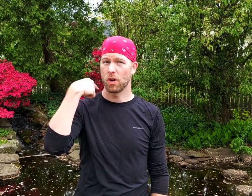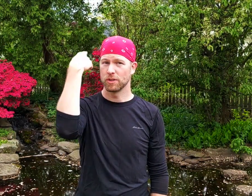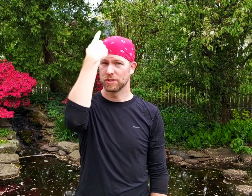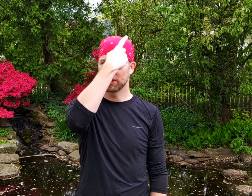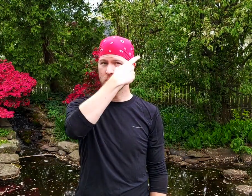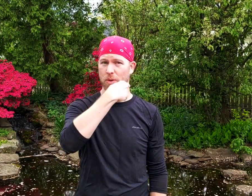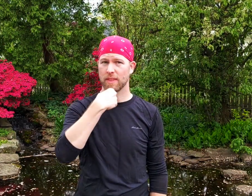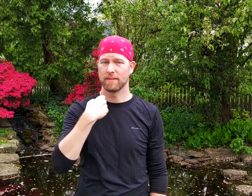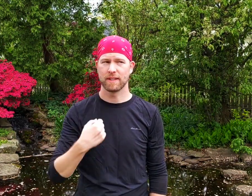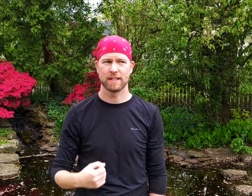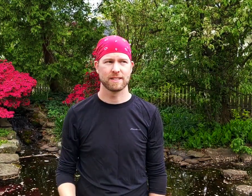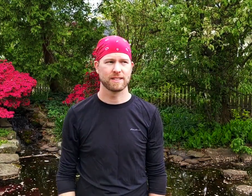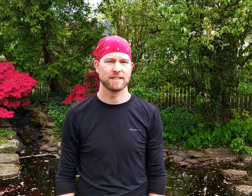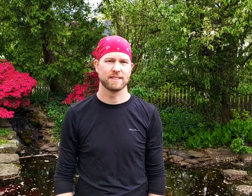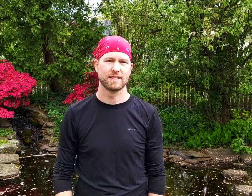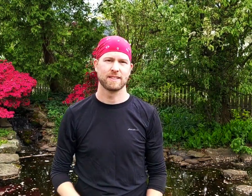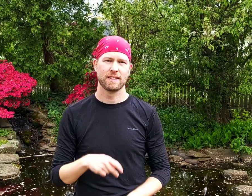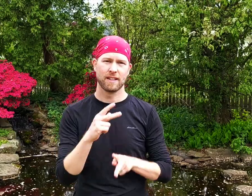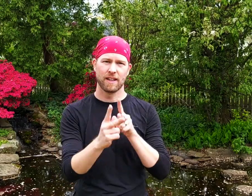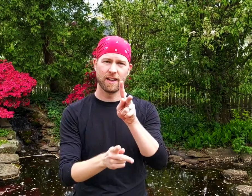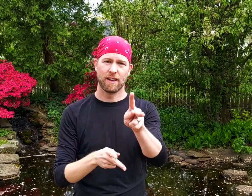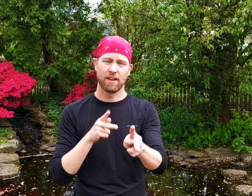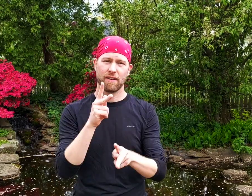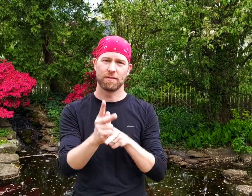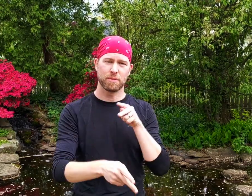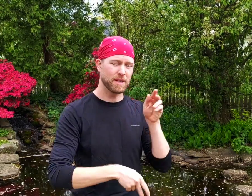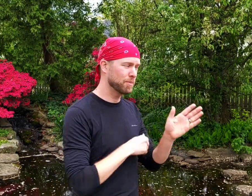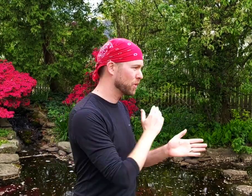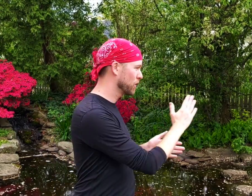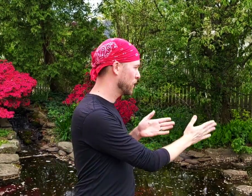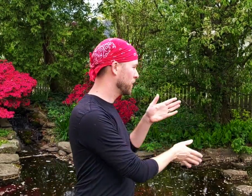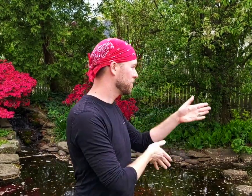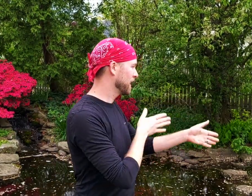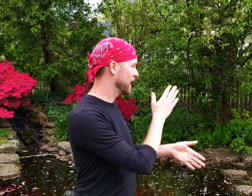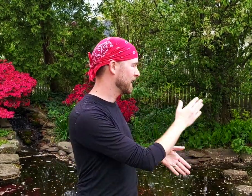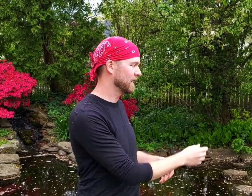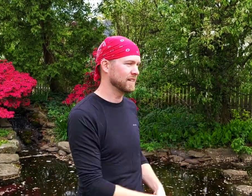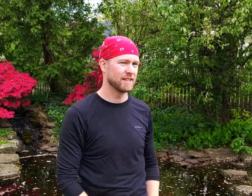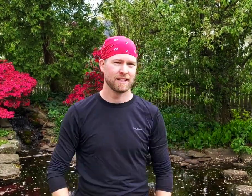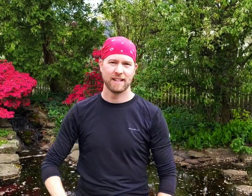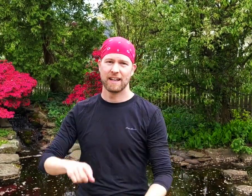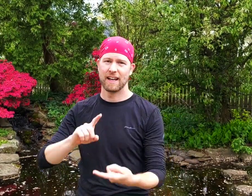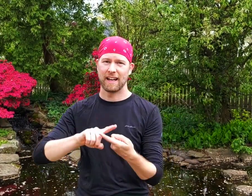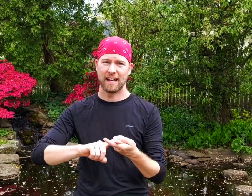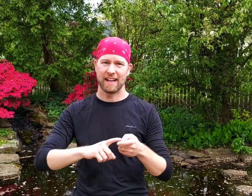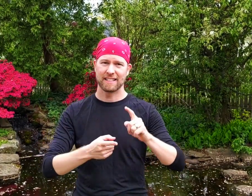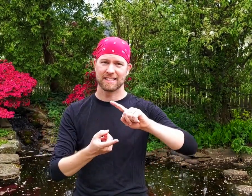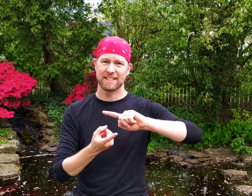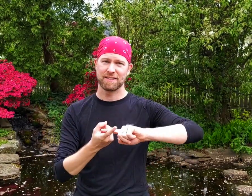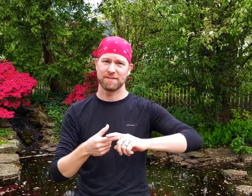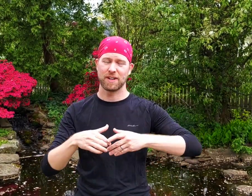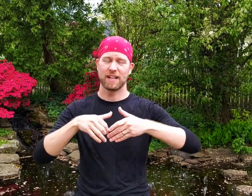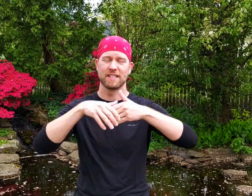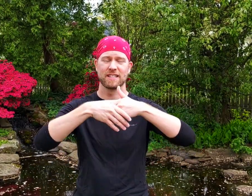also on the faces of people going by. I see friends